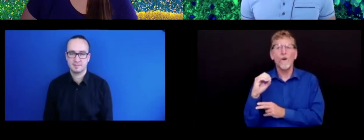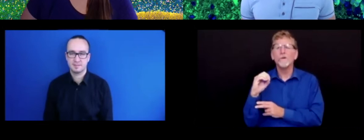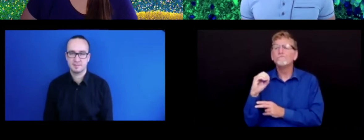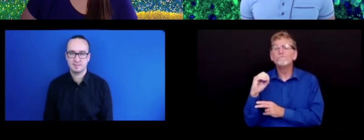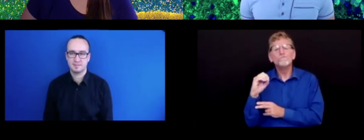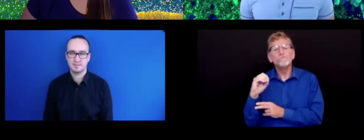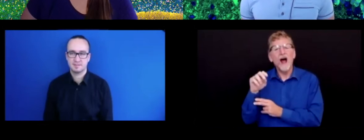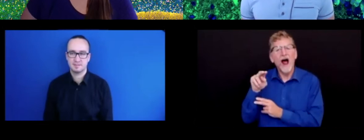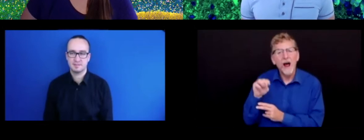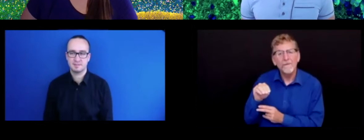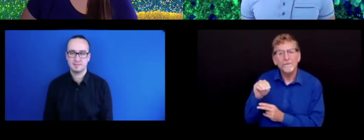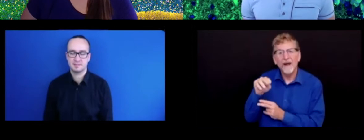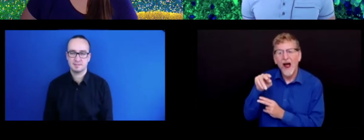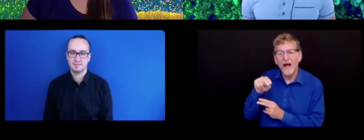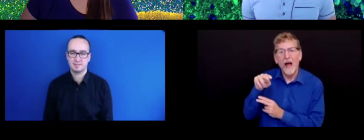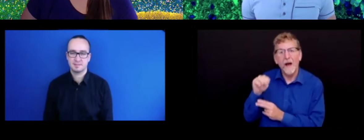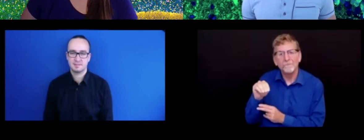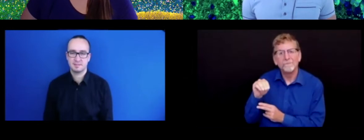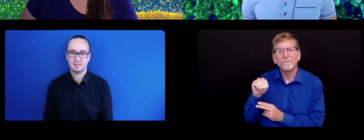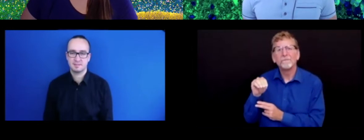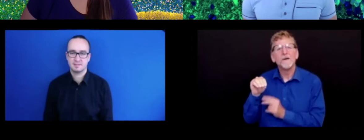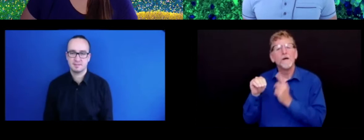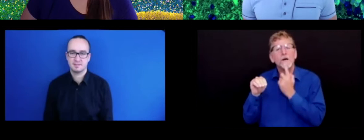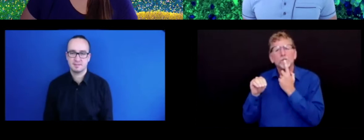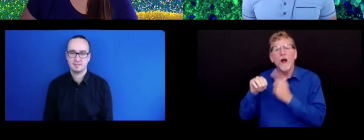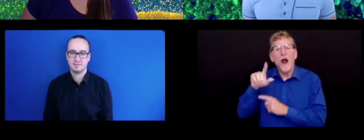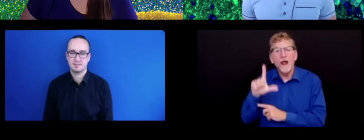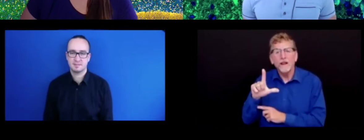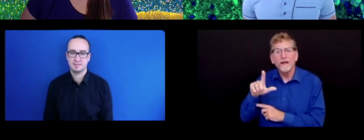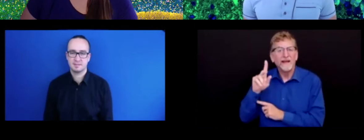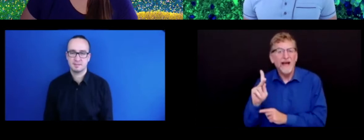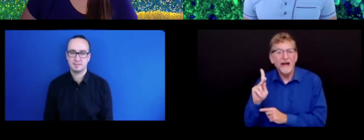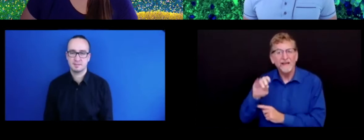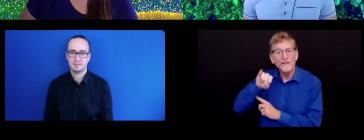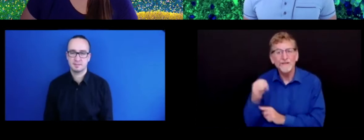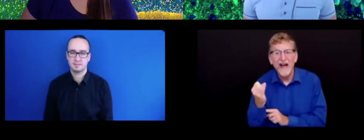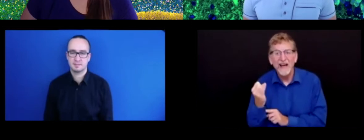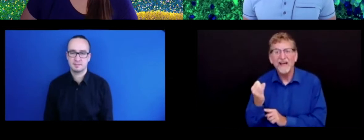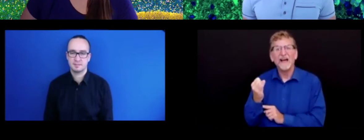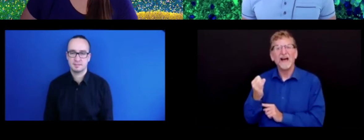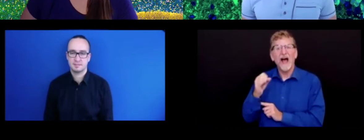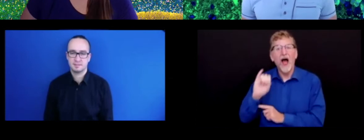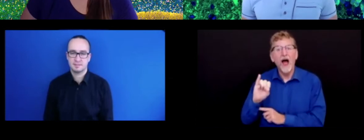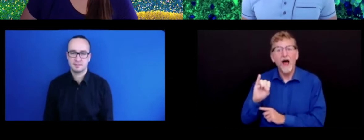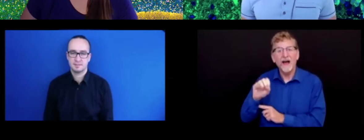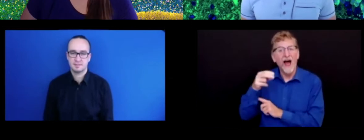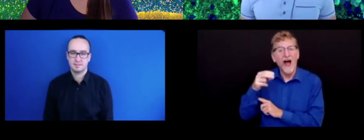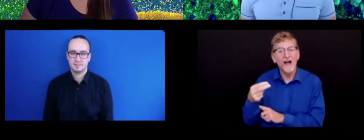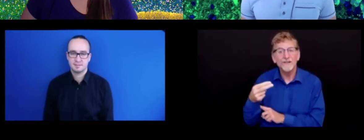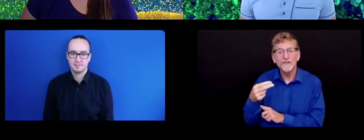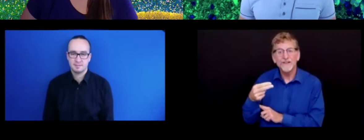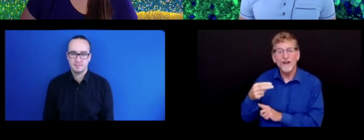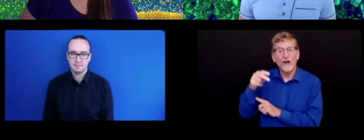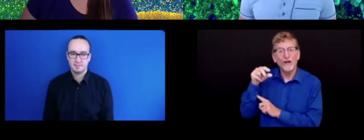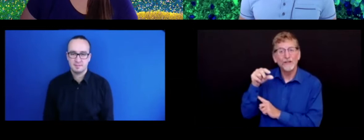O. N. M. L. K. J. I.